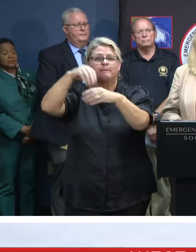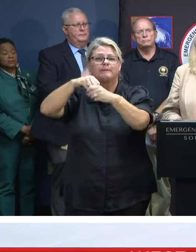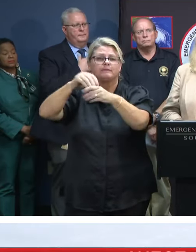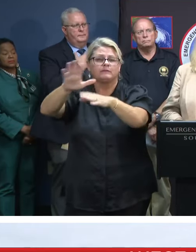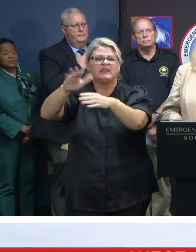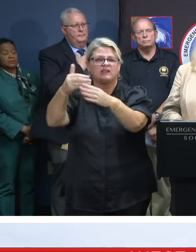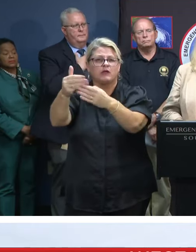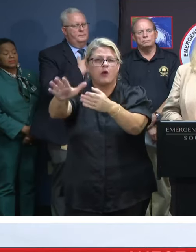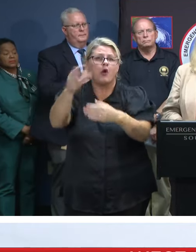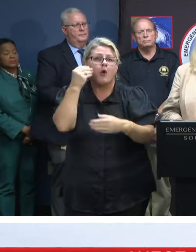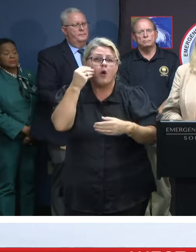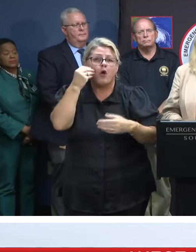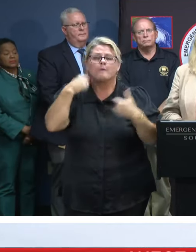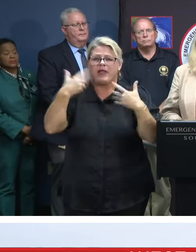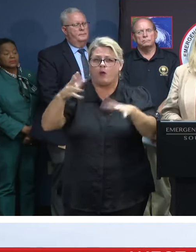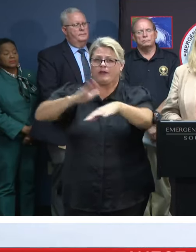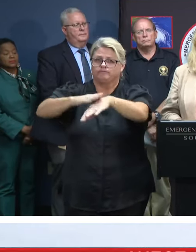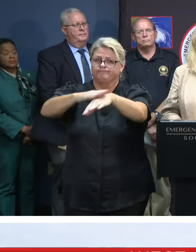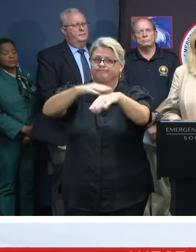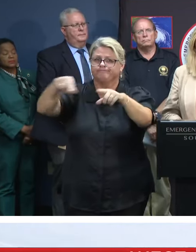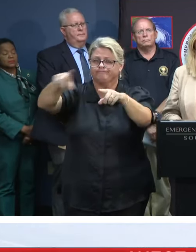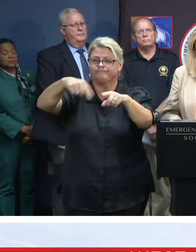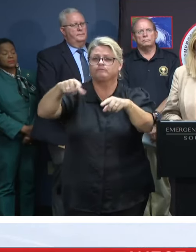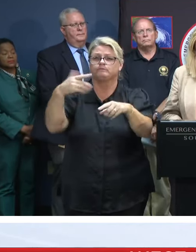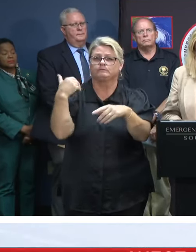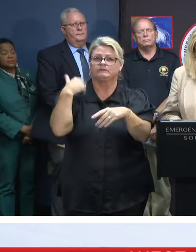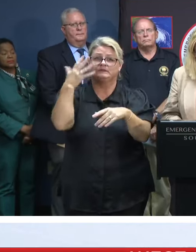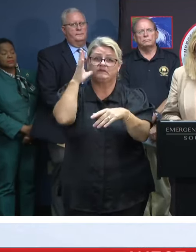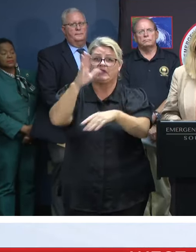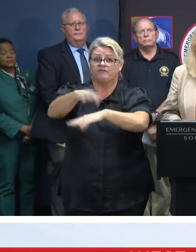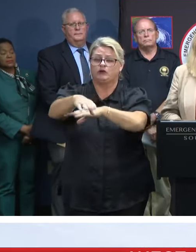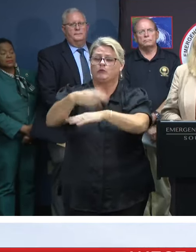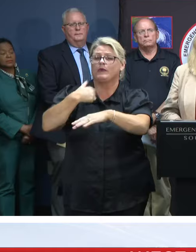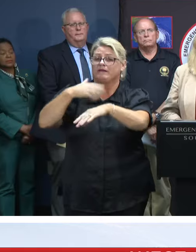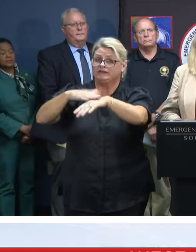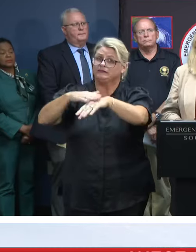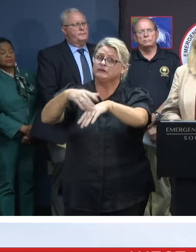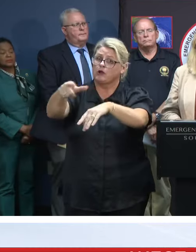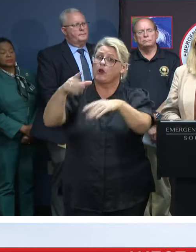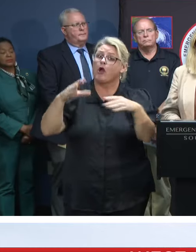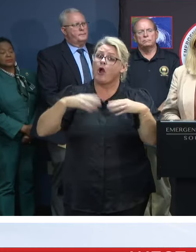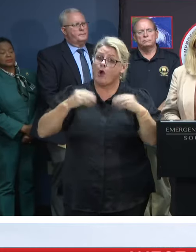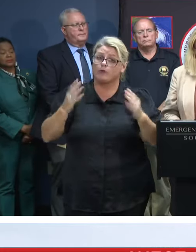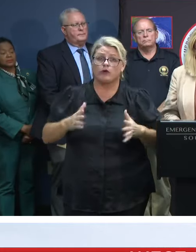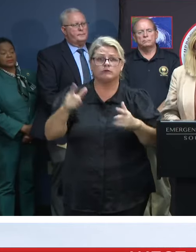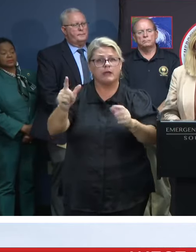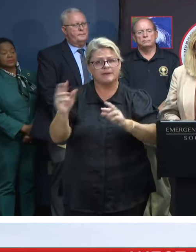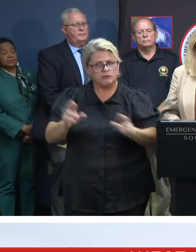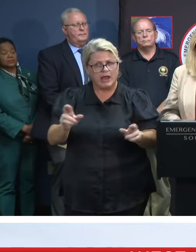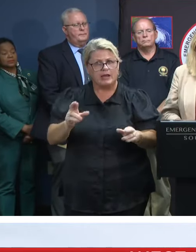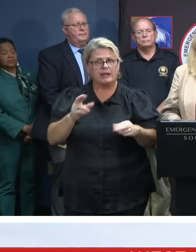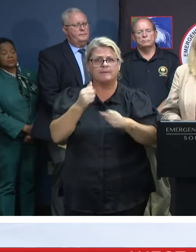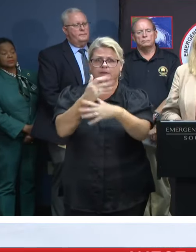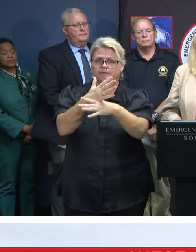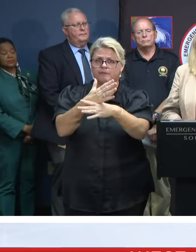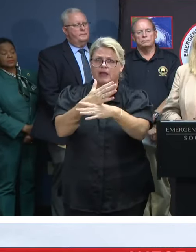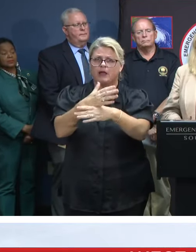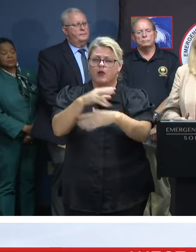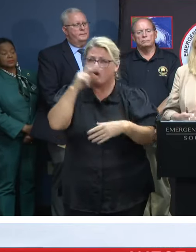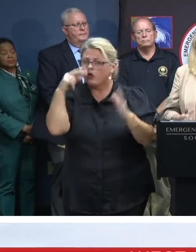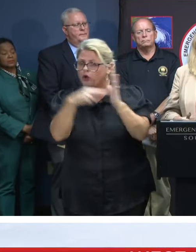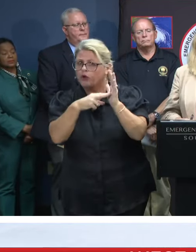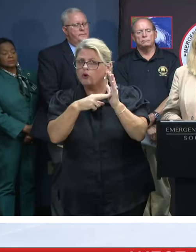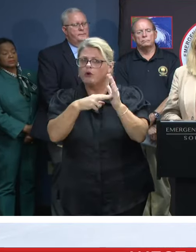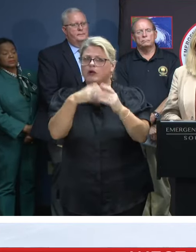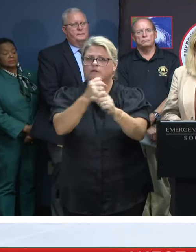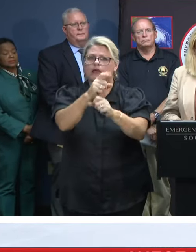dams started Sunday afternoon, where we advised owners to be vigilant, keep their eyes on the dam, keeping